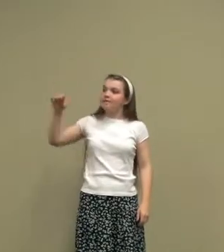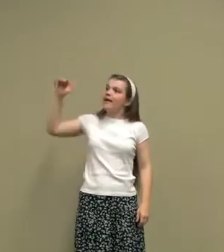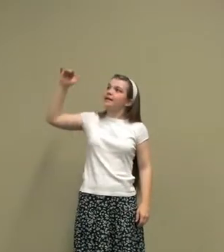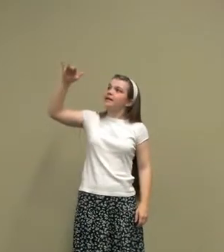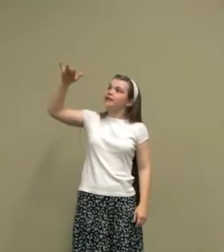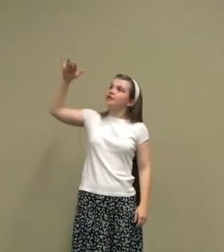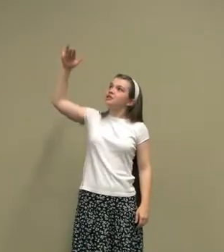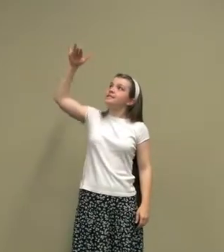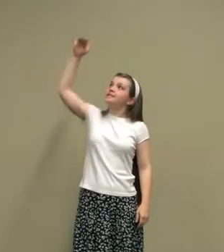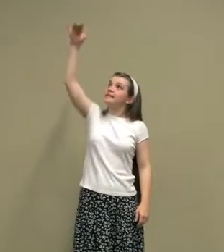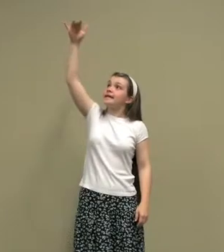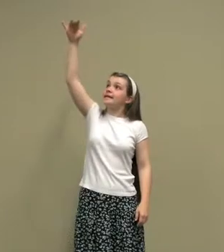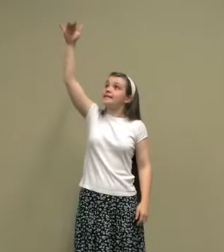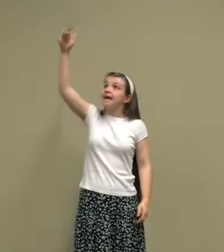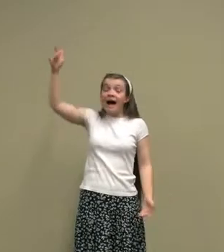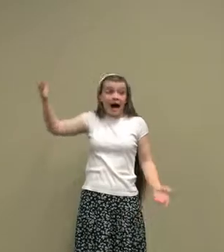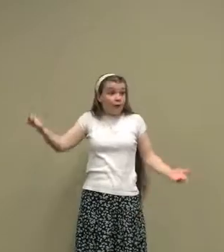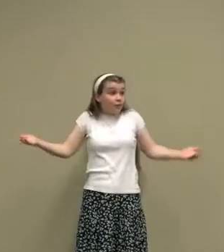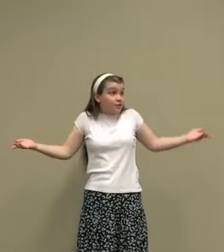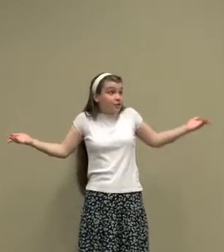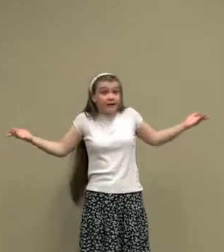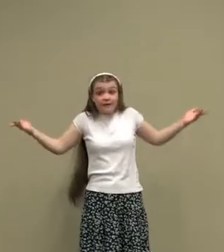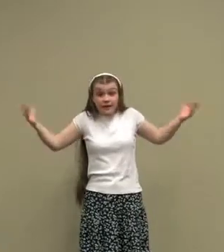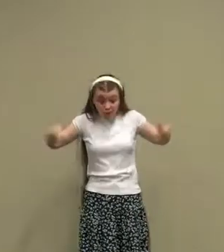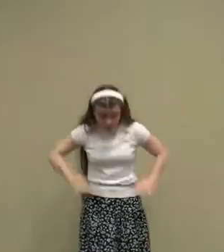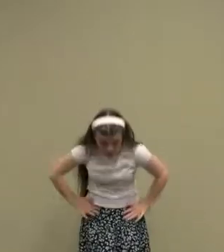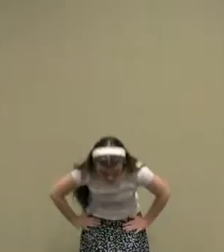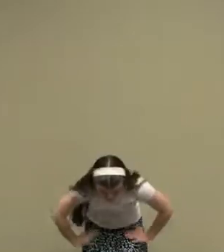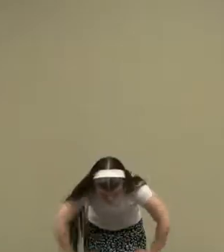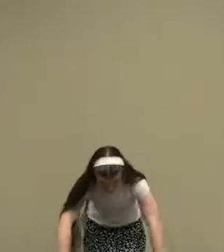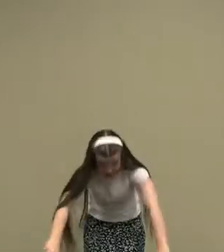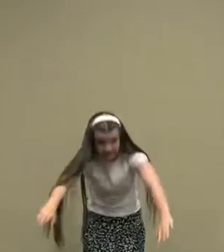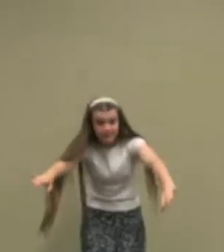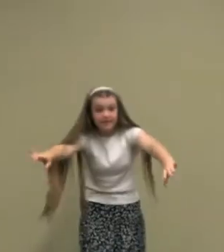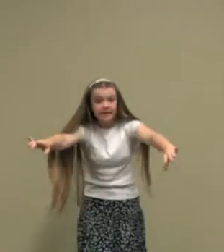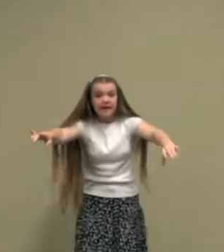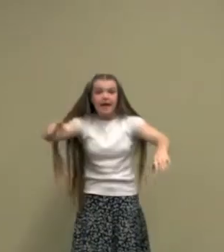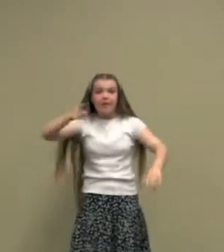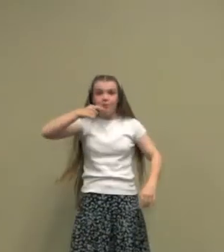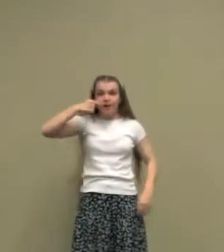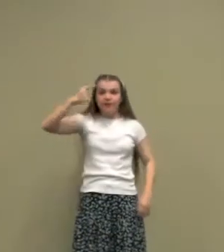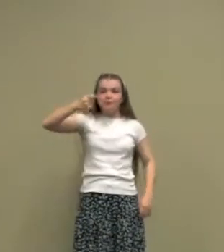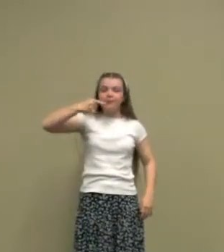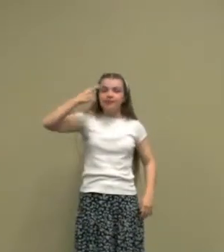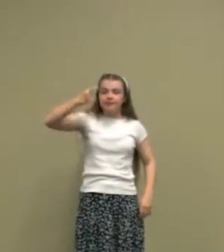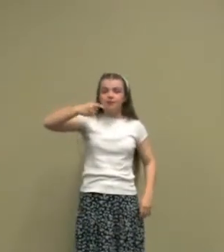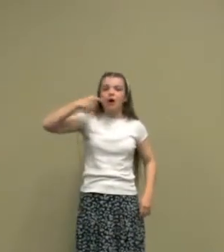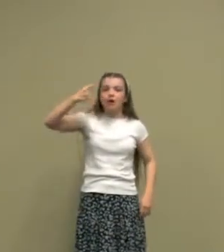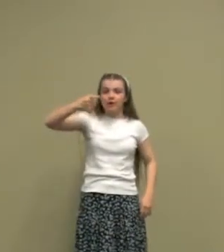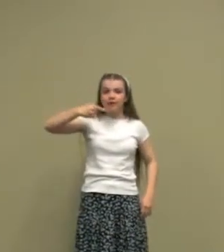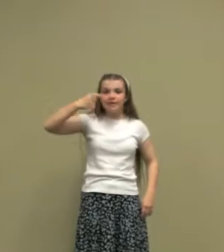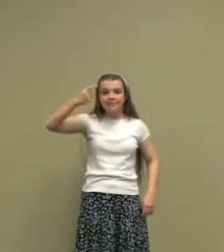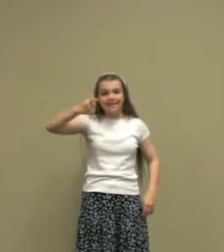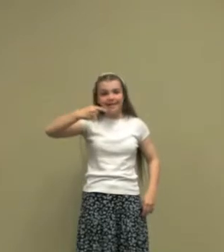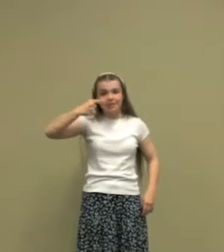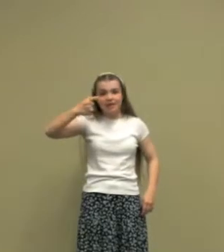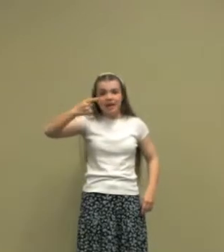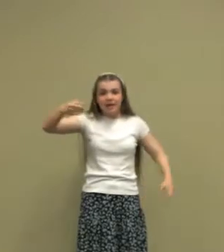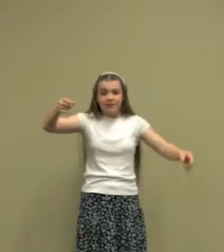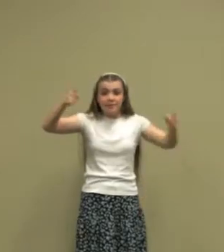finally reached his teens, I wonder if he'd wear blue jeans. And when the priests all heard him teach, they